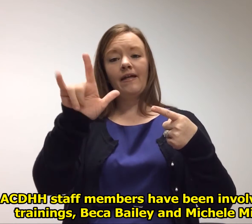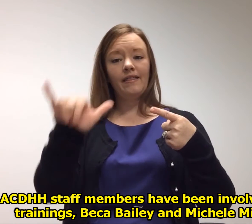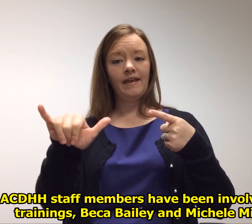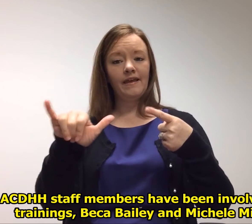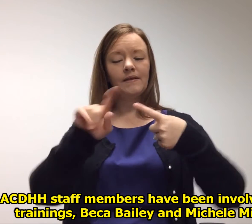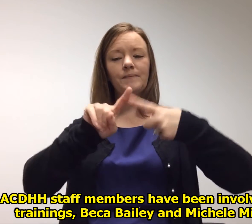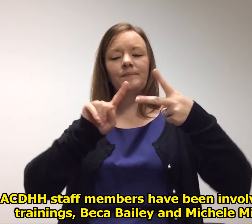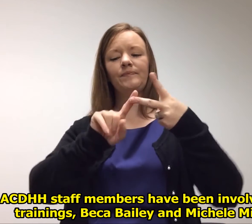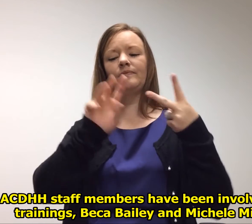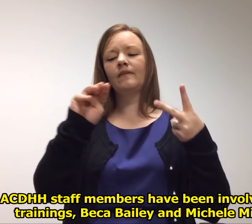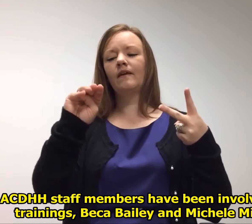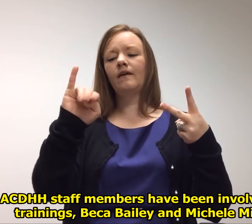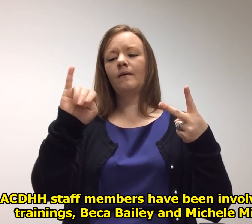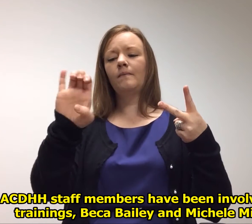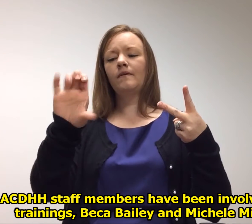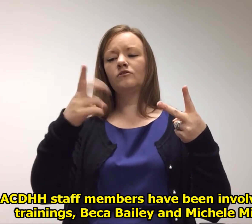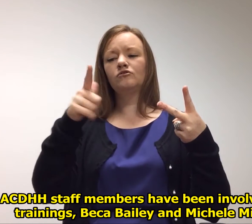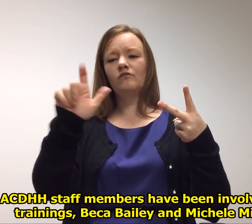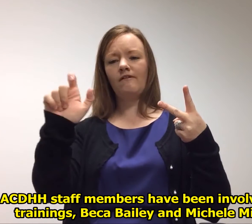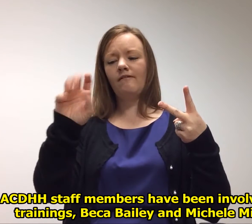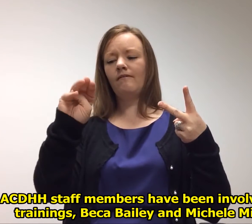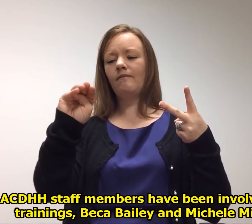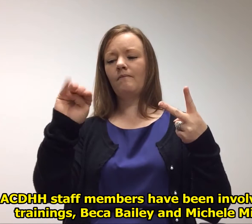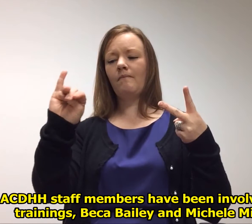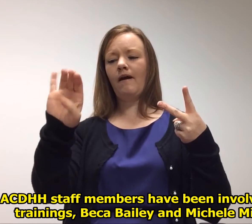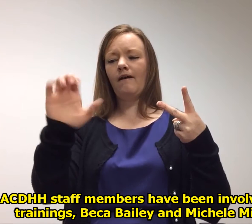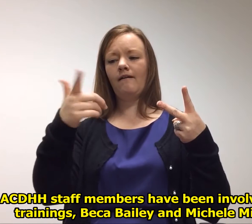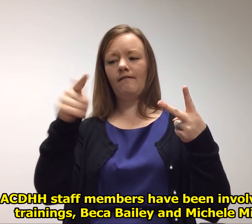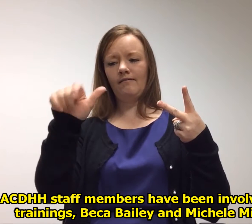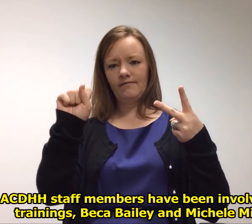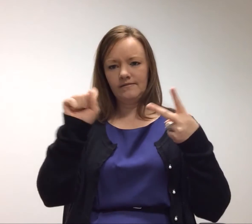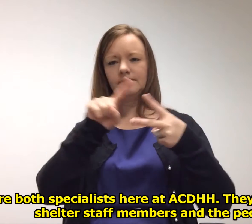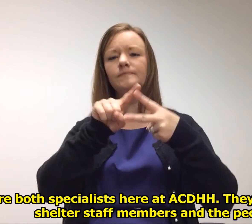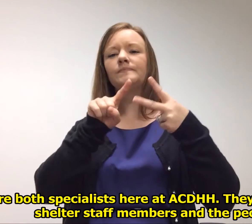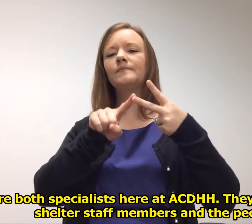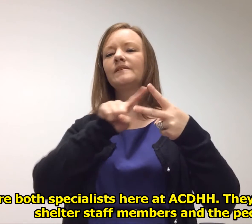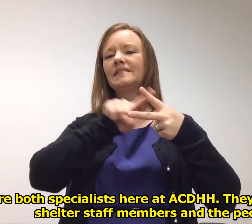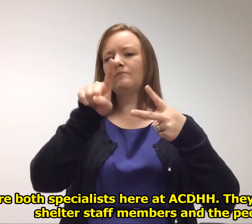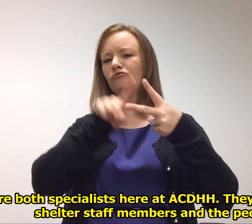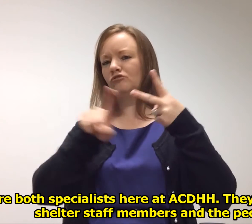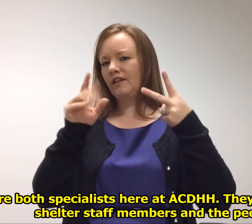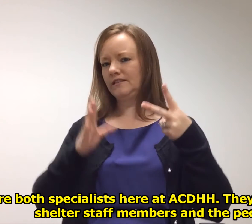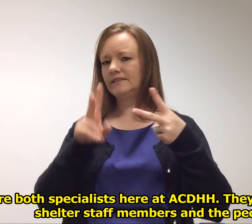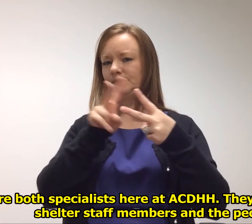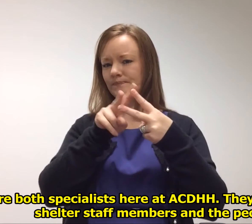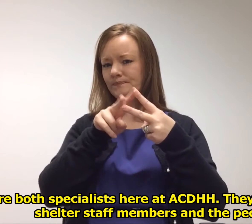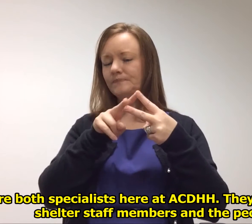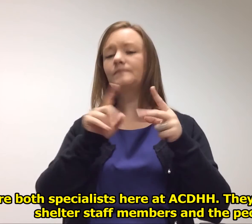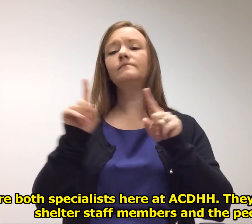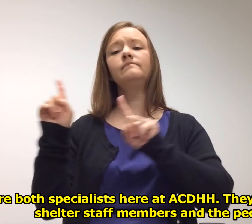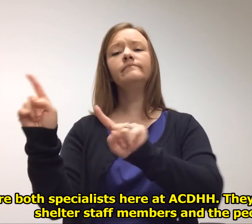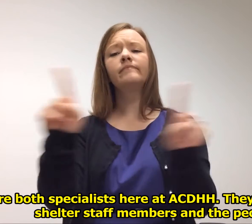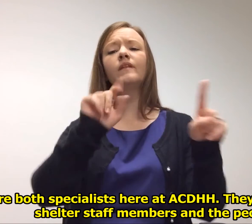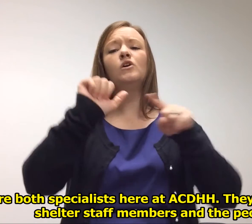those trainings, Becca Bailey and Michelle Michaels. They are both specialists here at ACDHH.